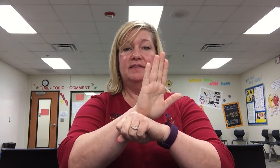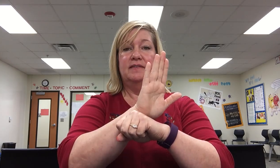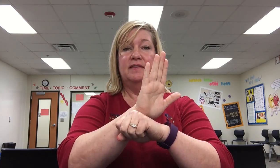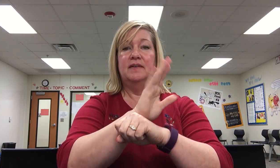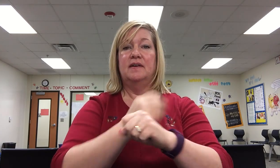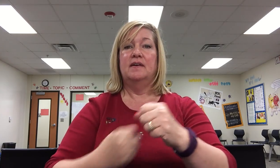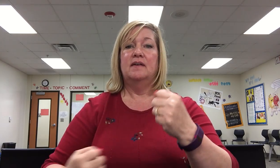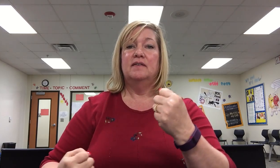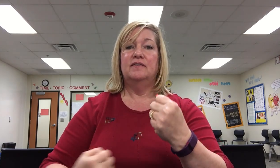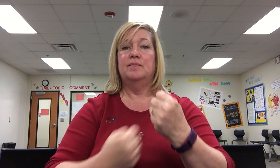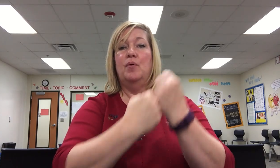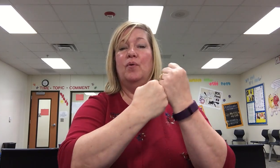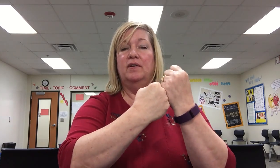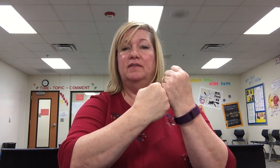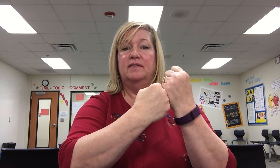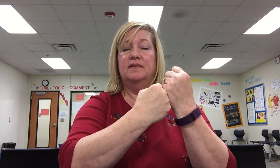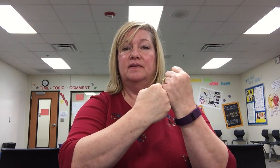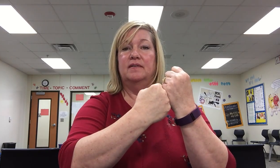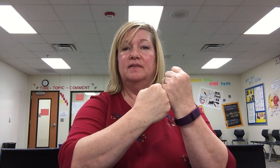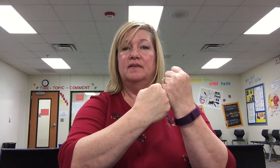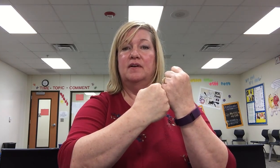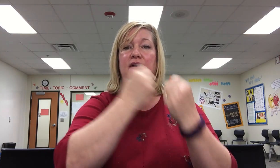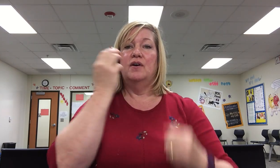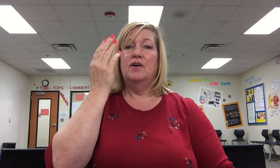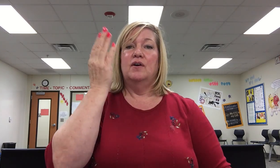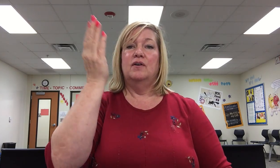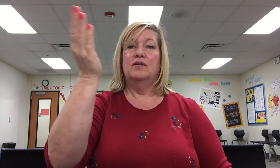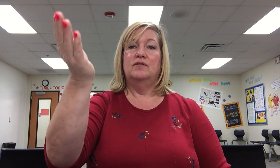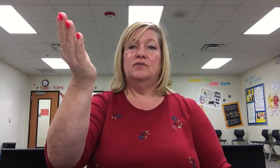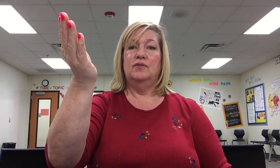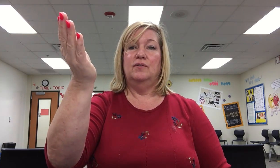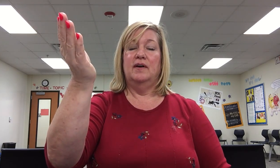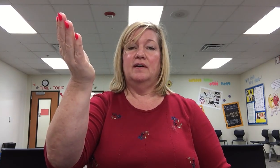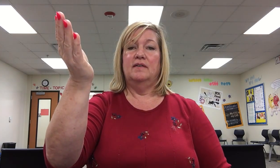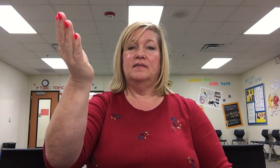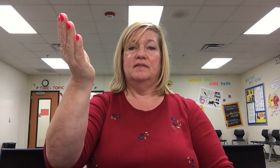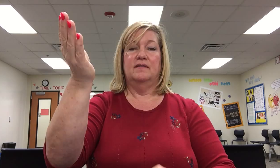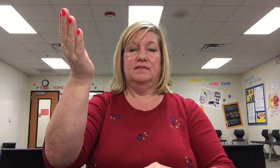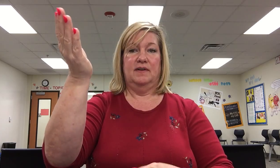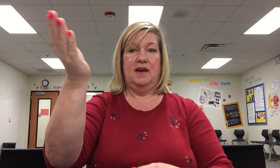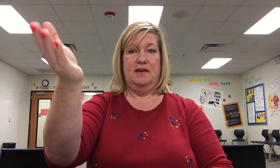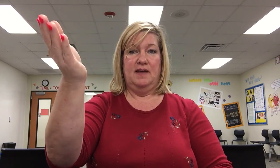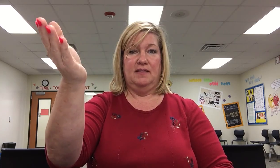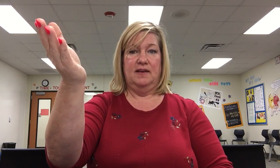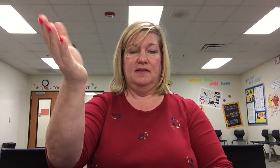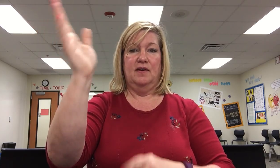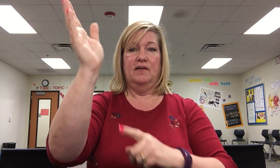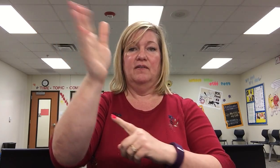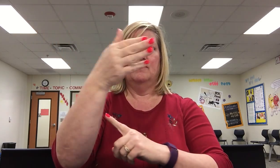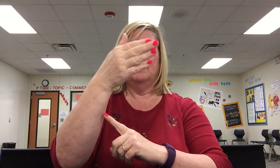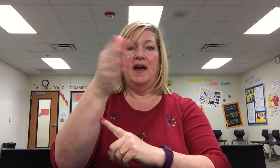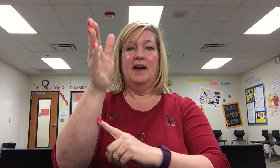support to the, okay, that thing there, flag,